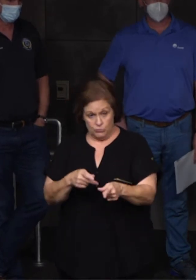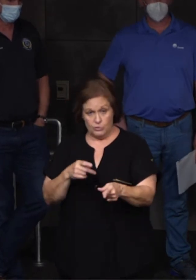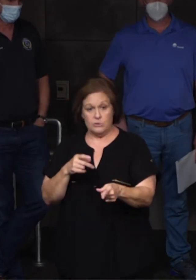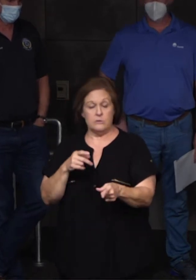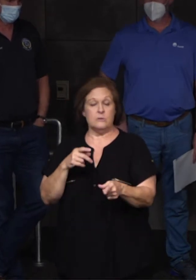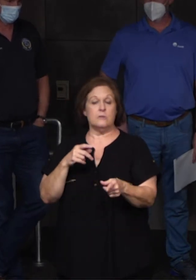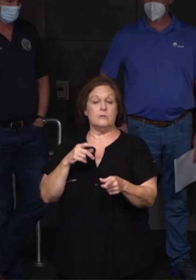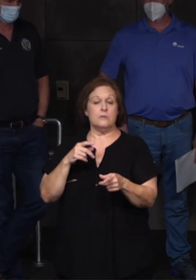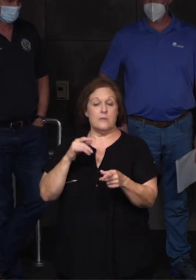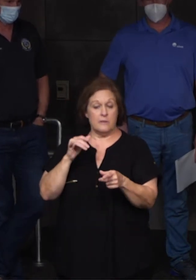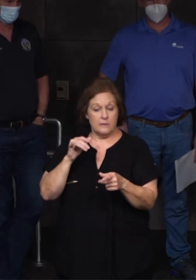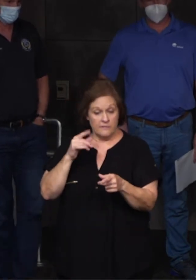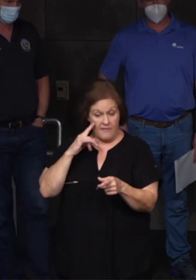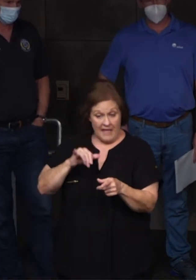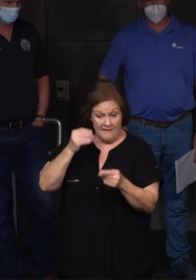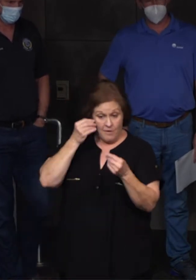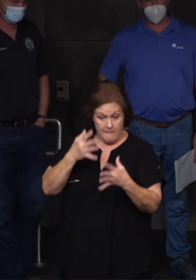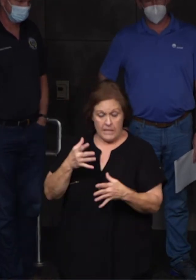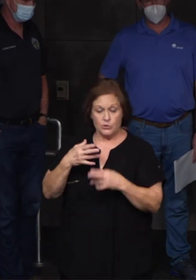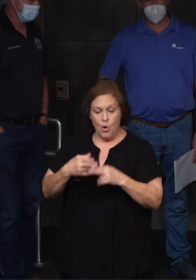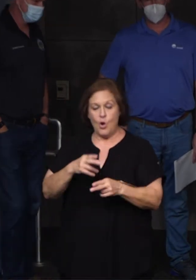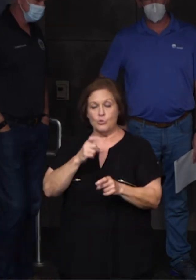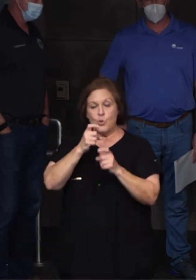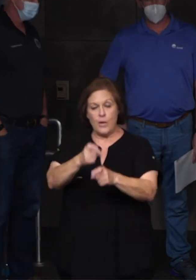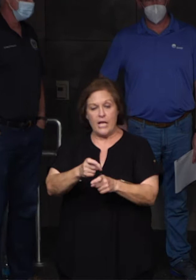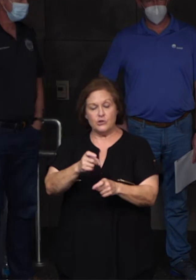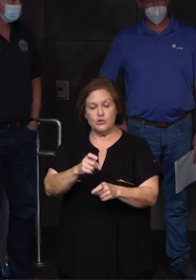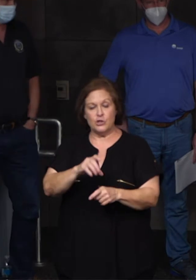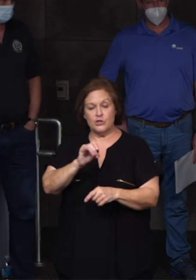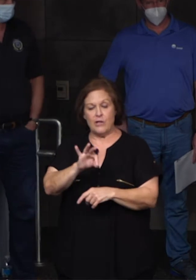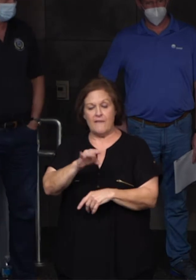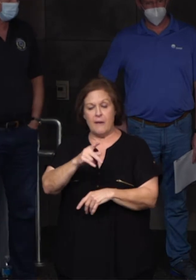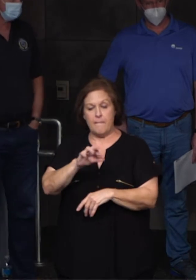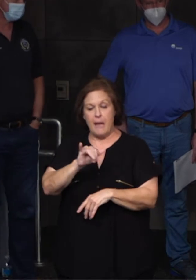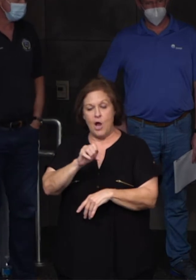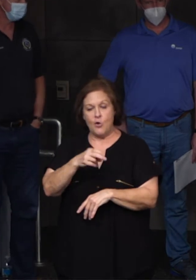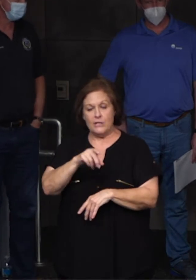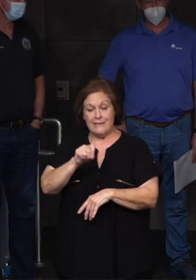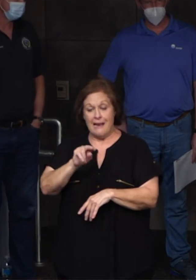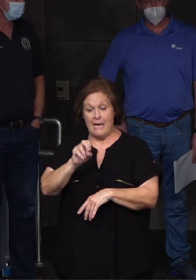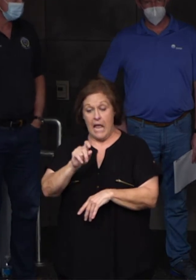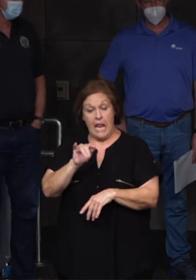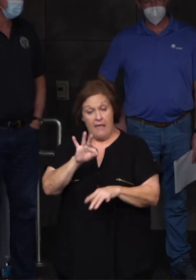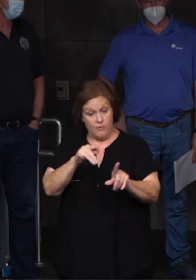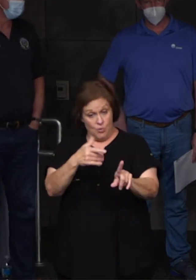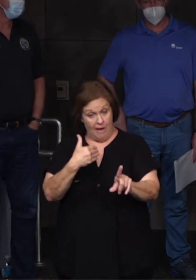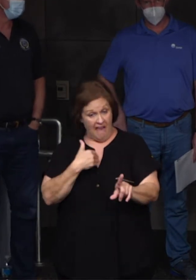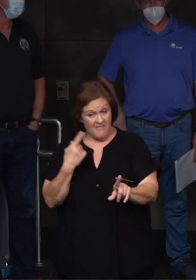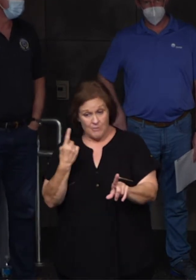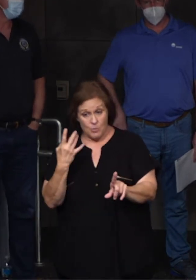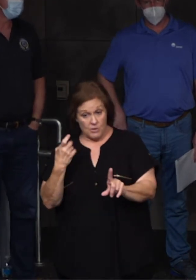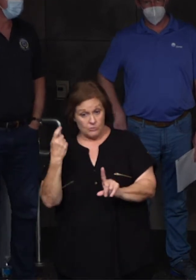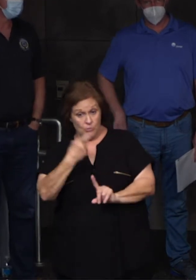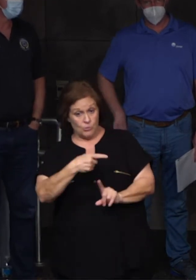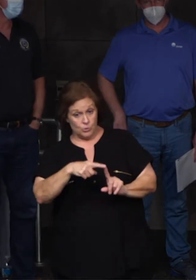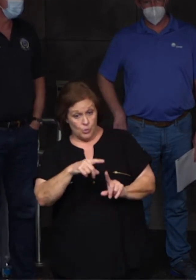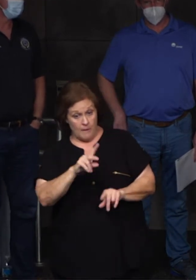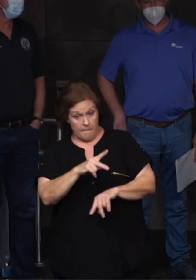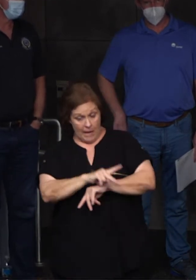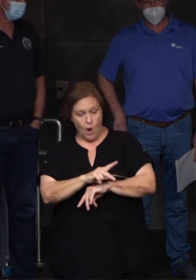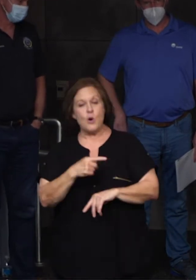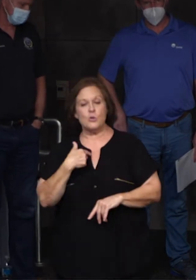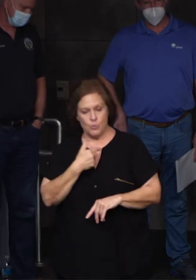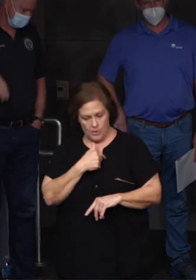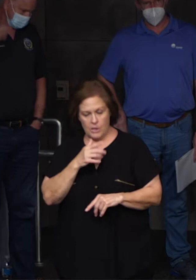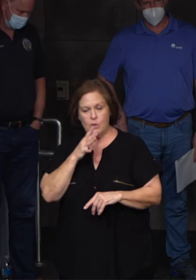information. So please, it's donations at jeffparish.net. If you have donations that you can bring to our parish, we will get that out